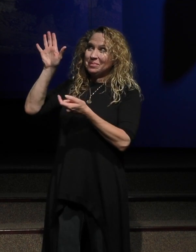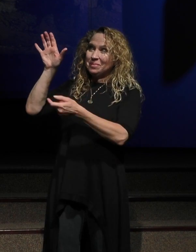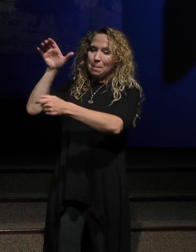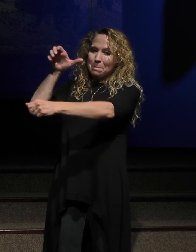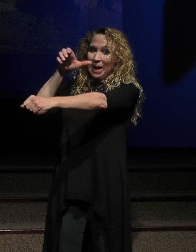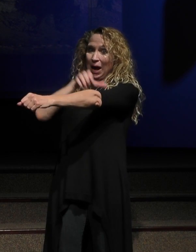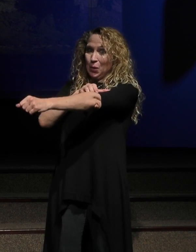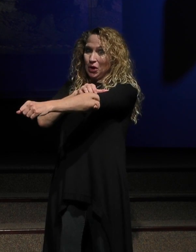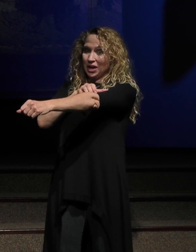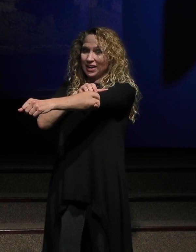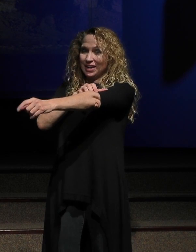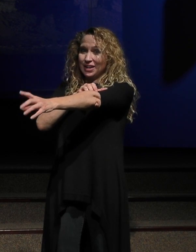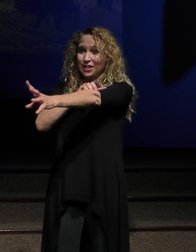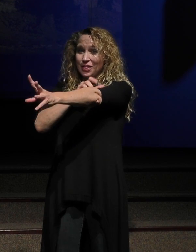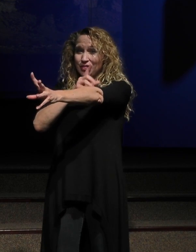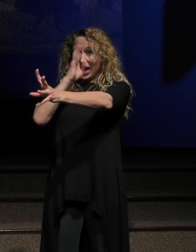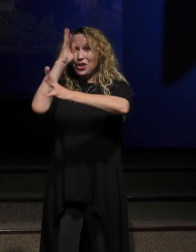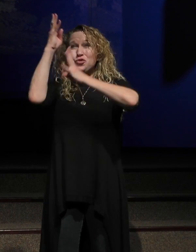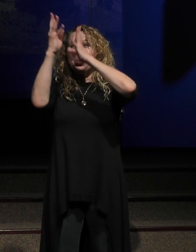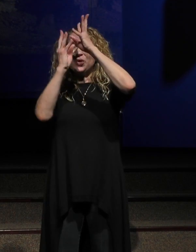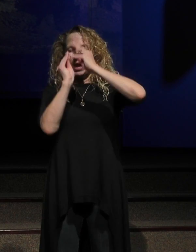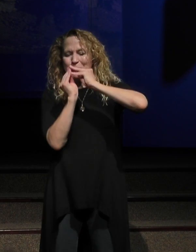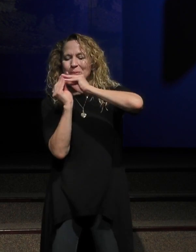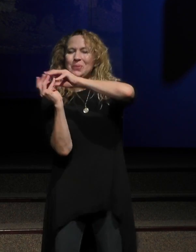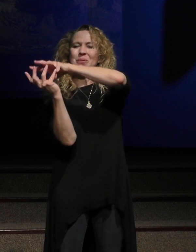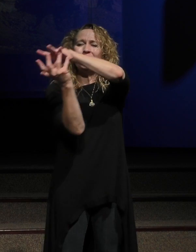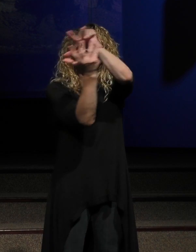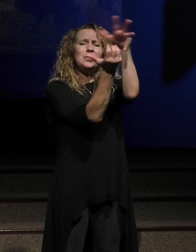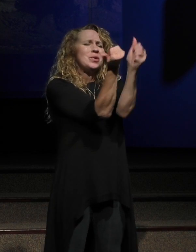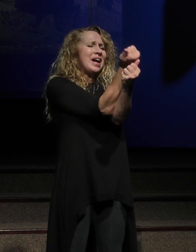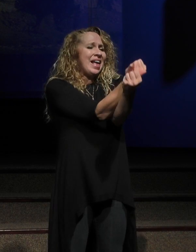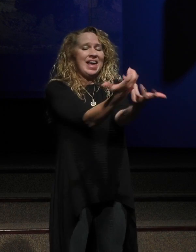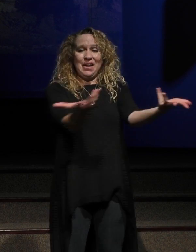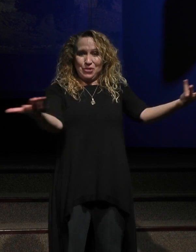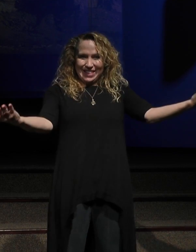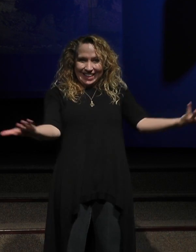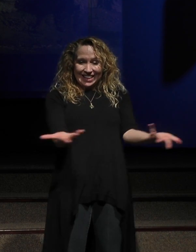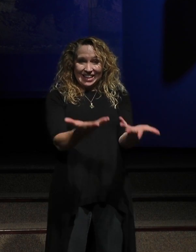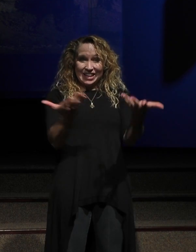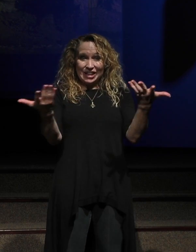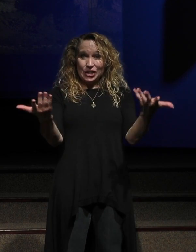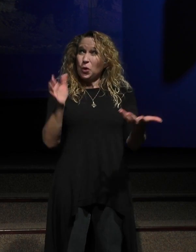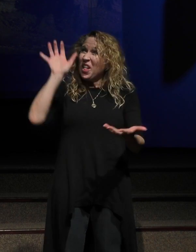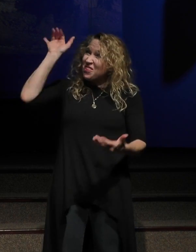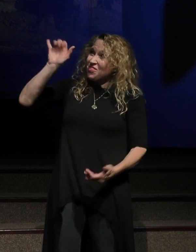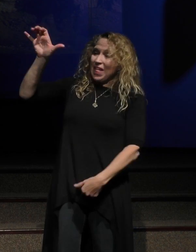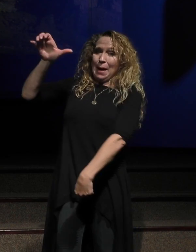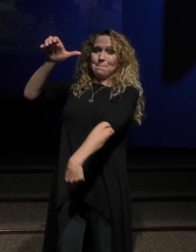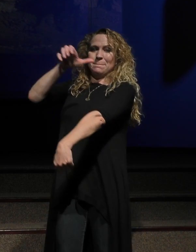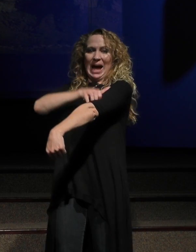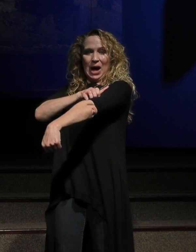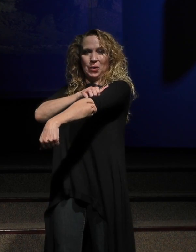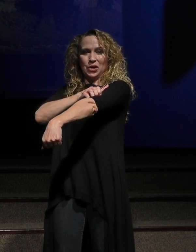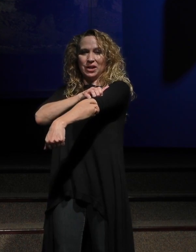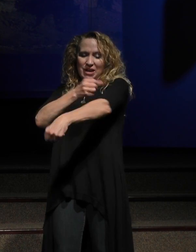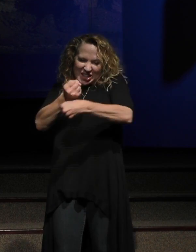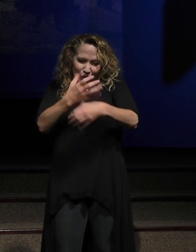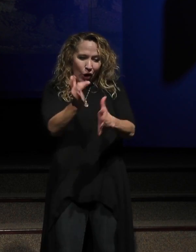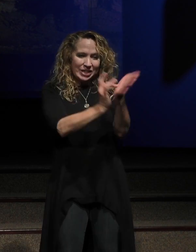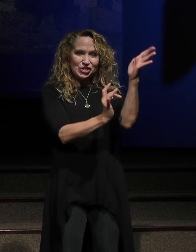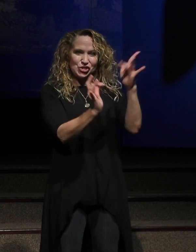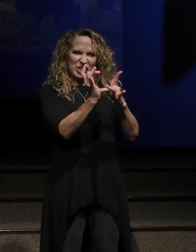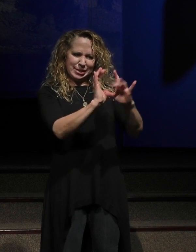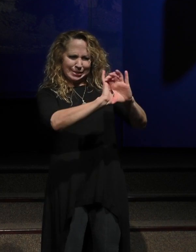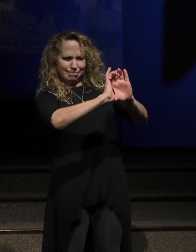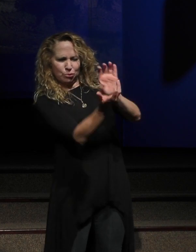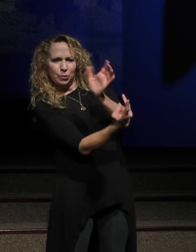that created this playground we call earth is the same power that raised Jesus Christ from the